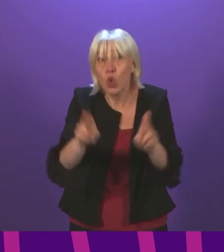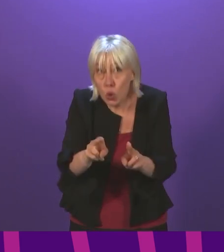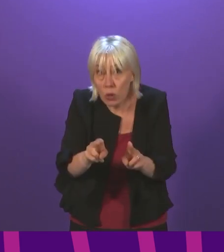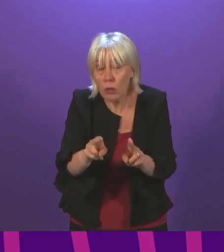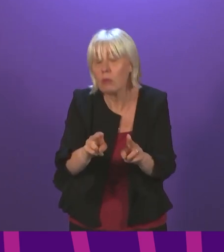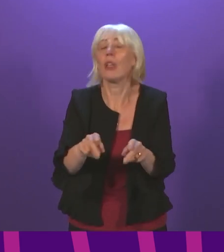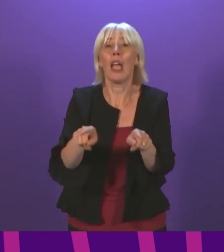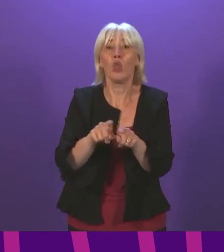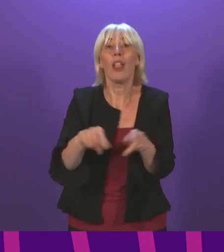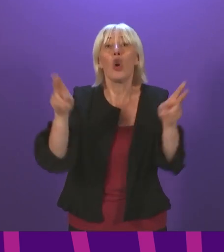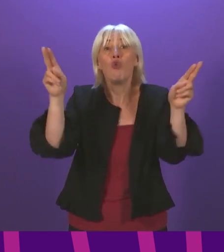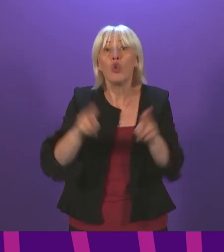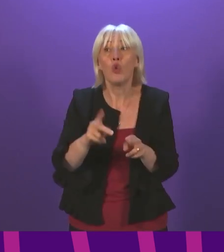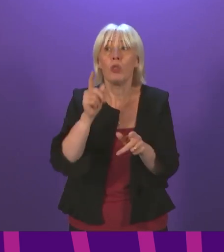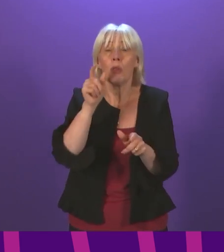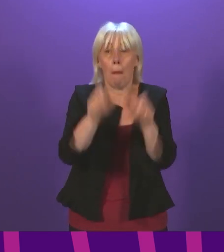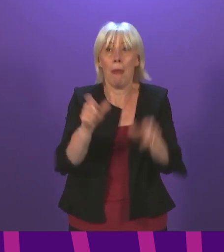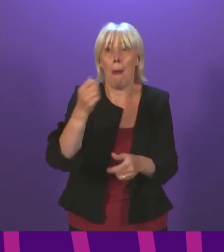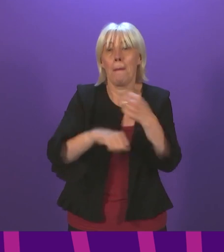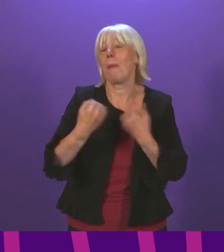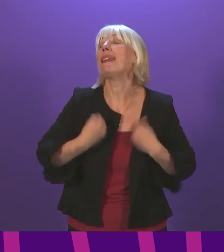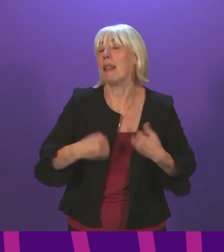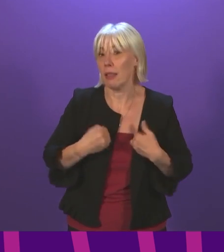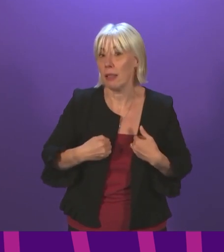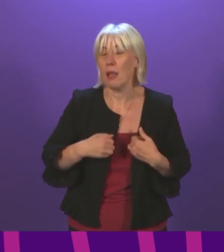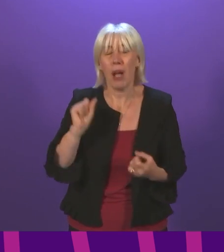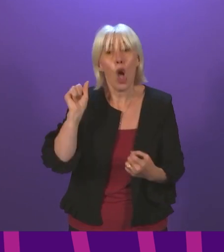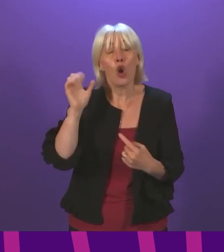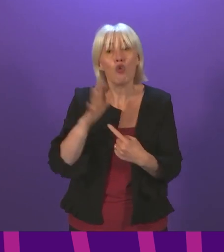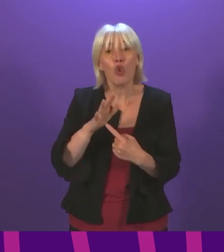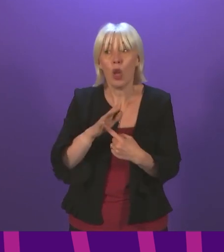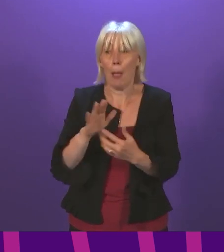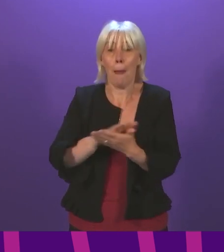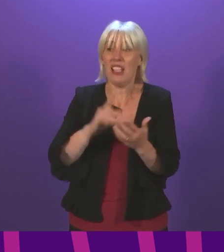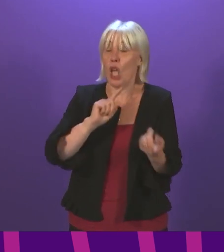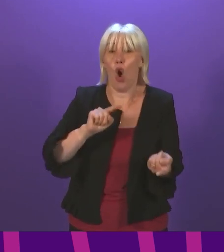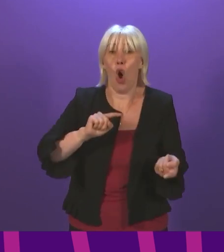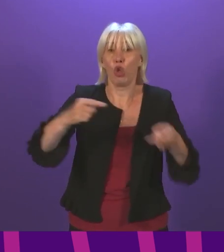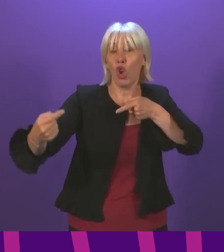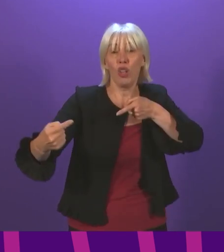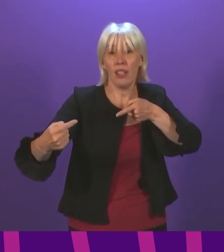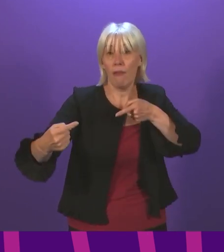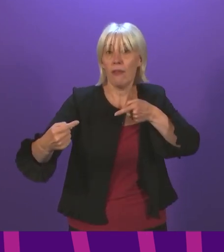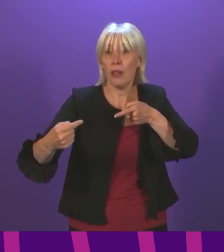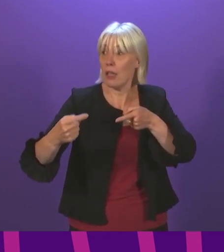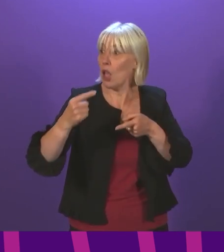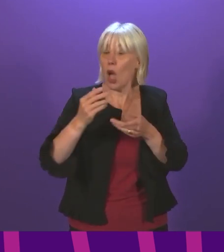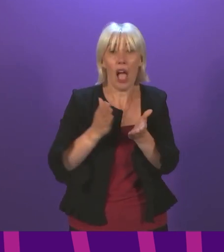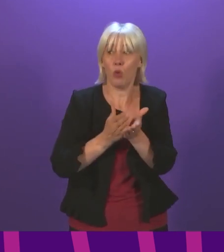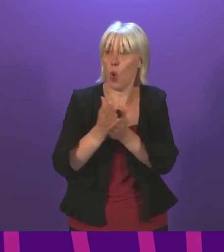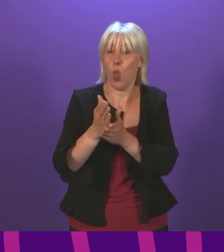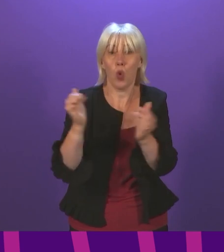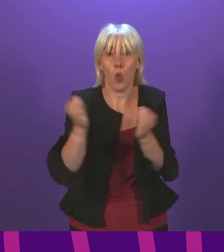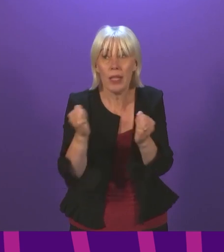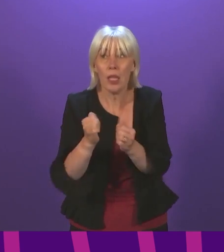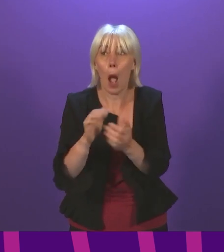reduce the risk of illness. And also, crucially, you give an alternative to the possibility as we go into winter of